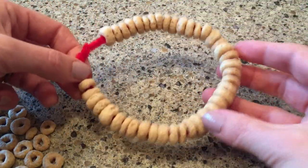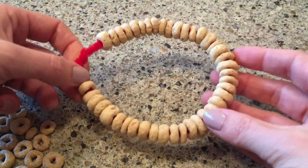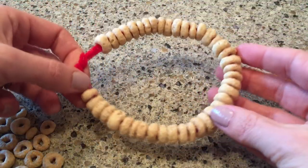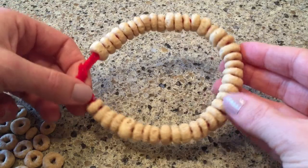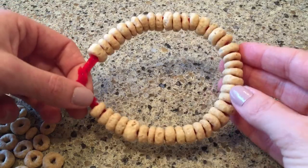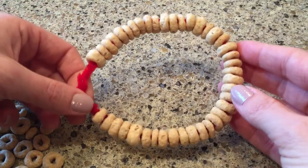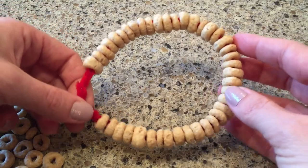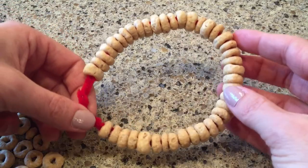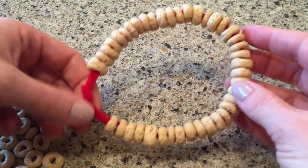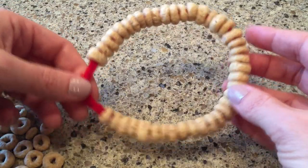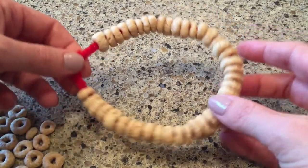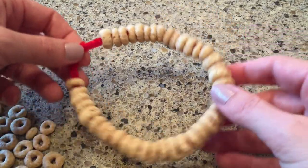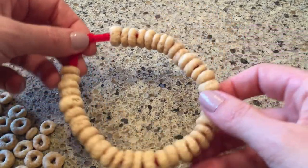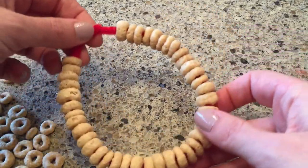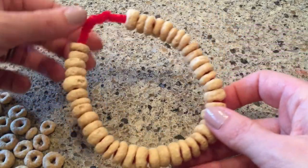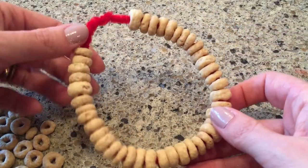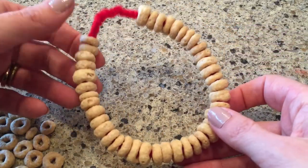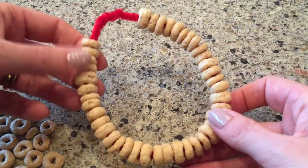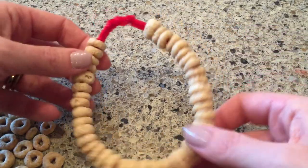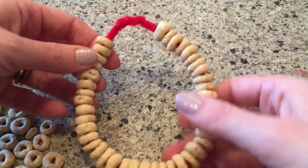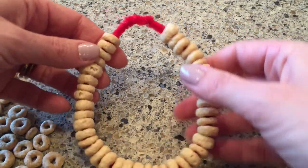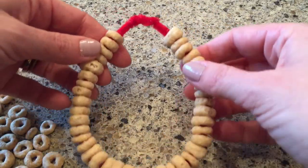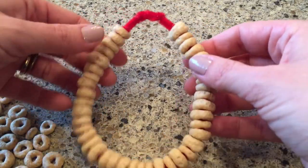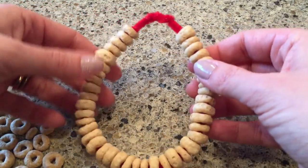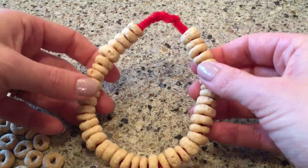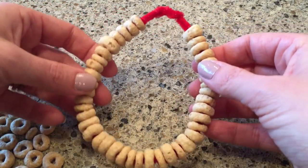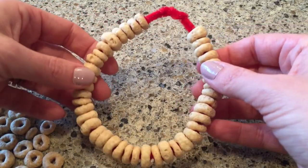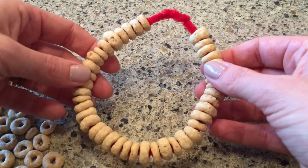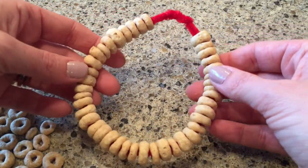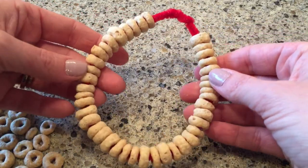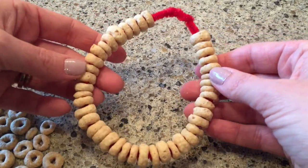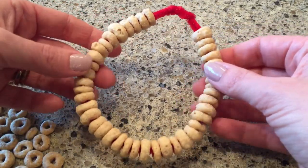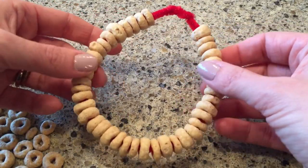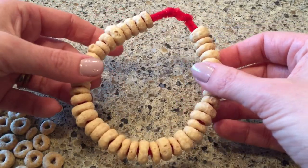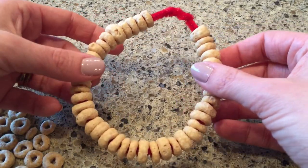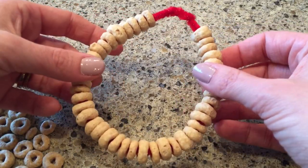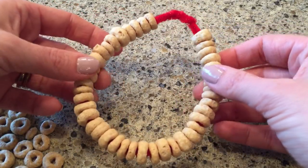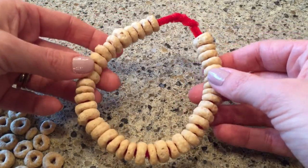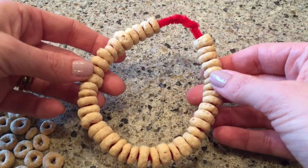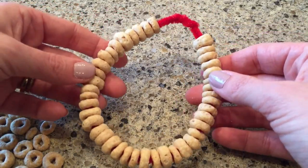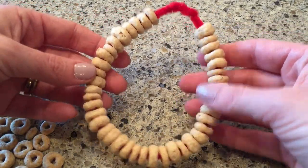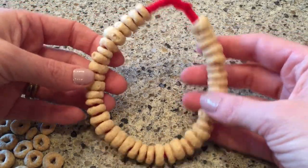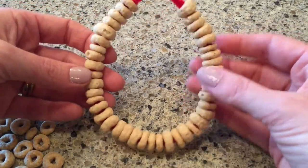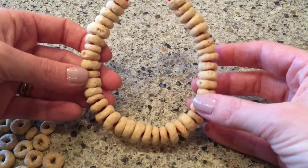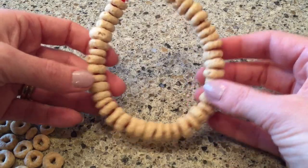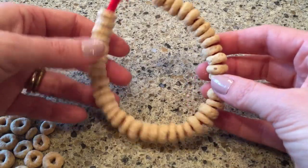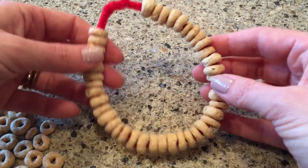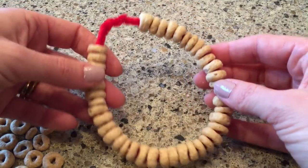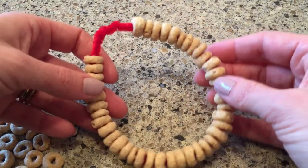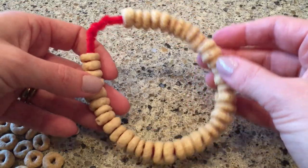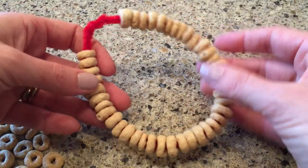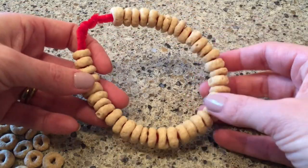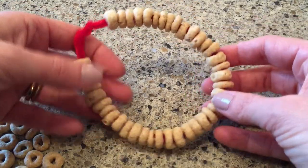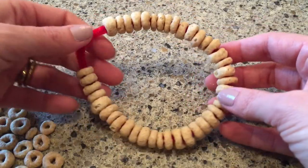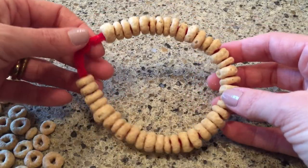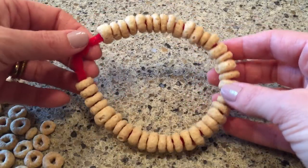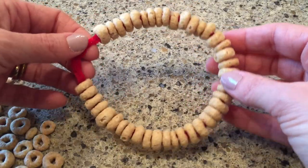can hang it out on your tree branch and watch the birds as they eat the cheerios so if you do this i'd love to see a picture of it